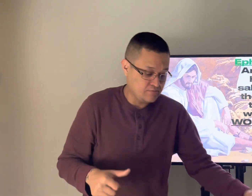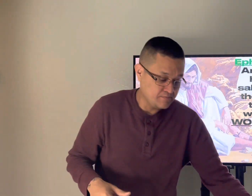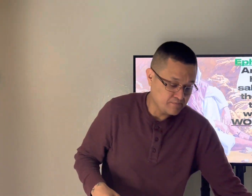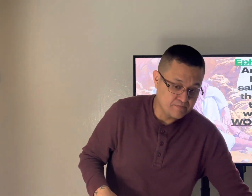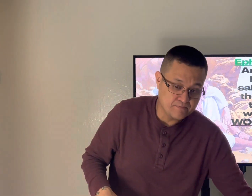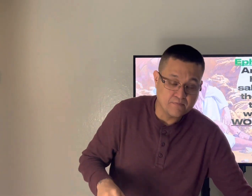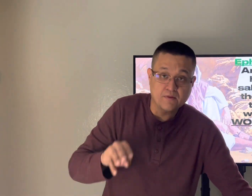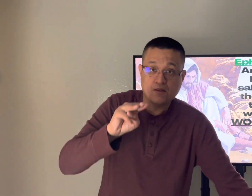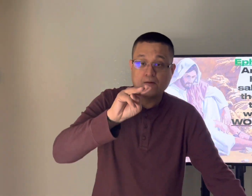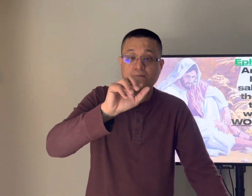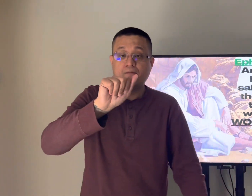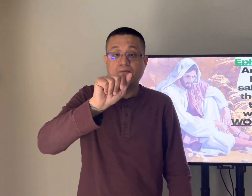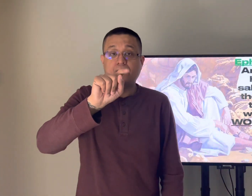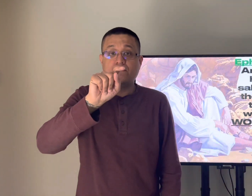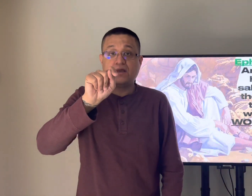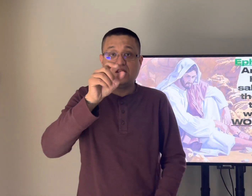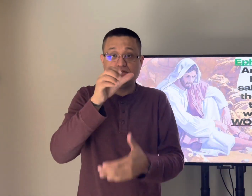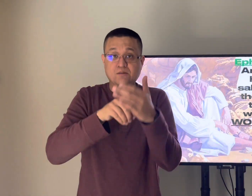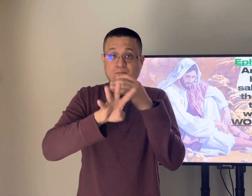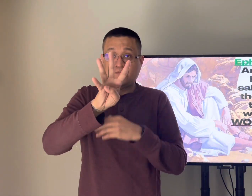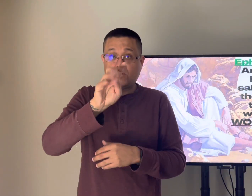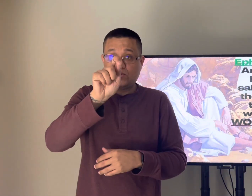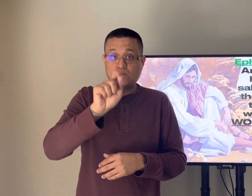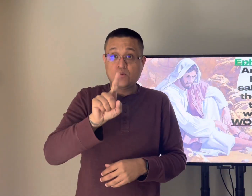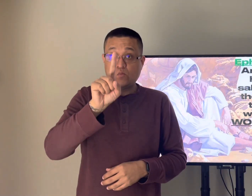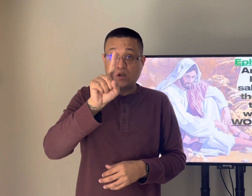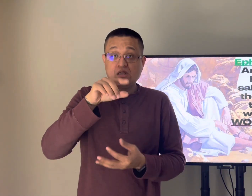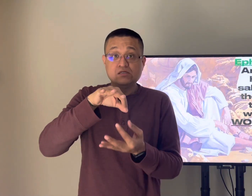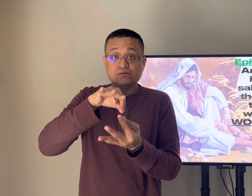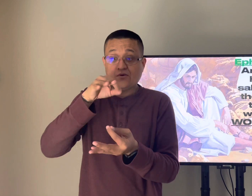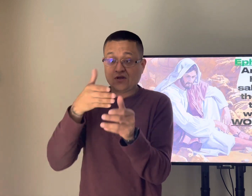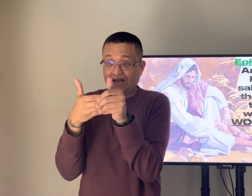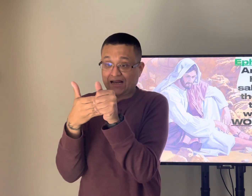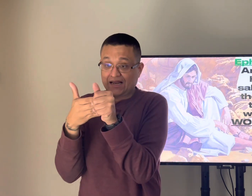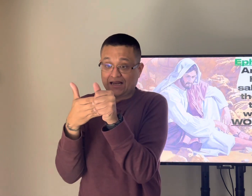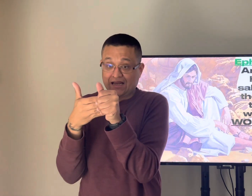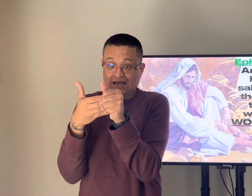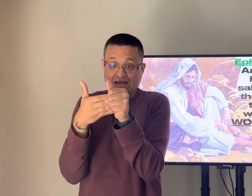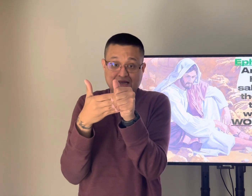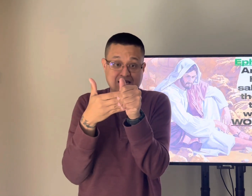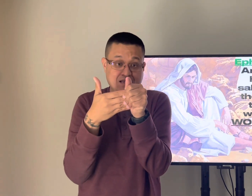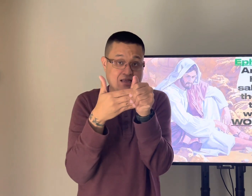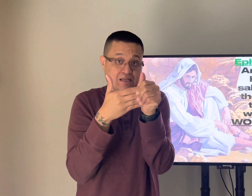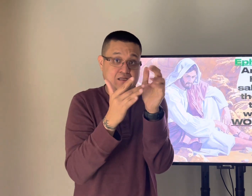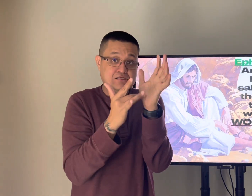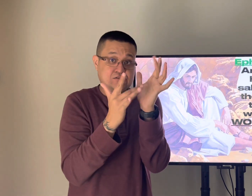now remember in matthew chapter 4 and verse 1 it says the spirit led